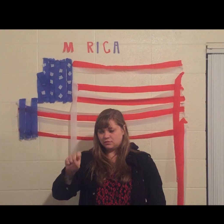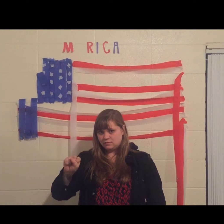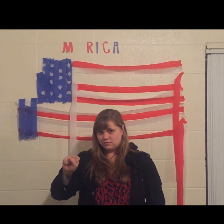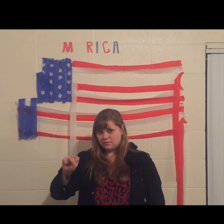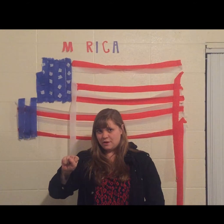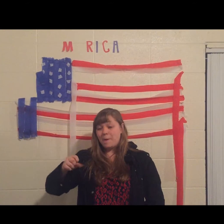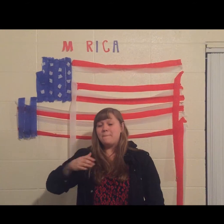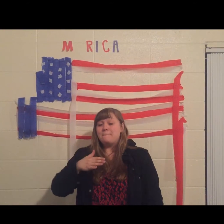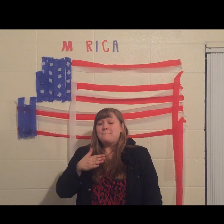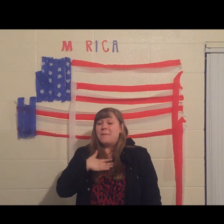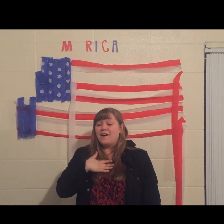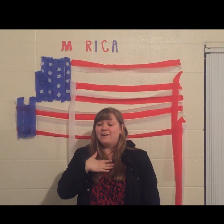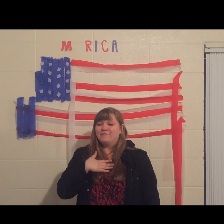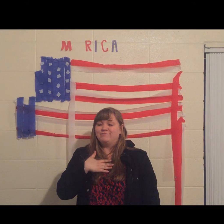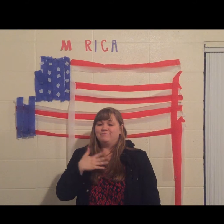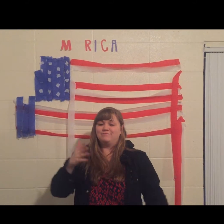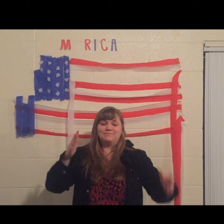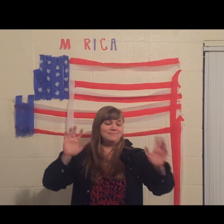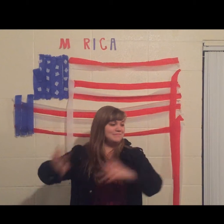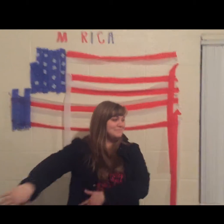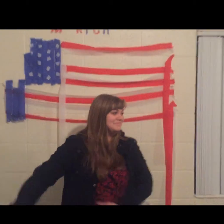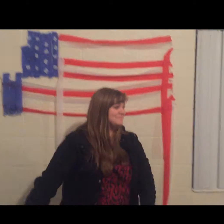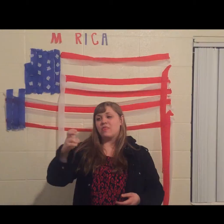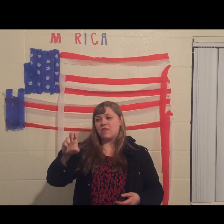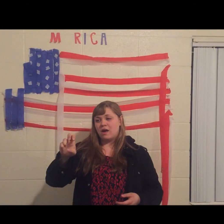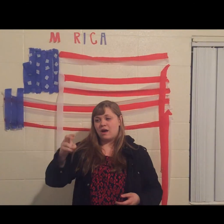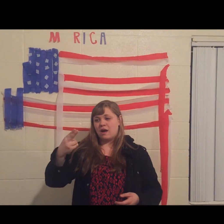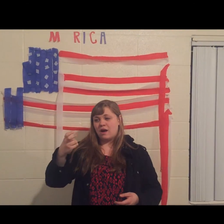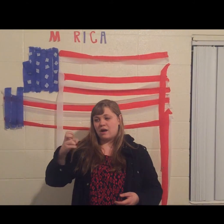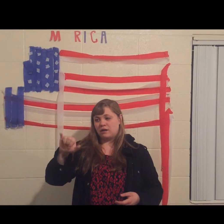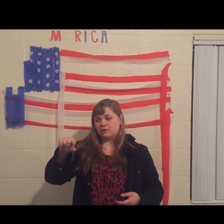There are flights And endless deaths And bills to pay